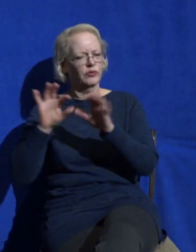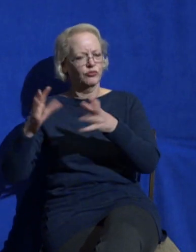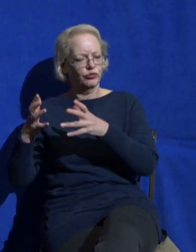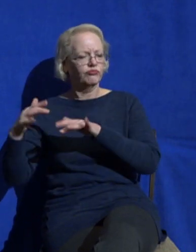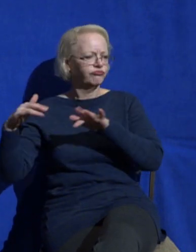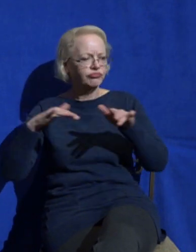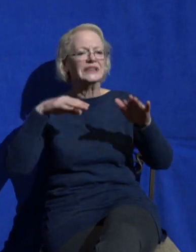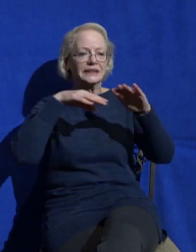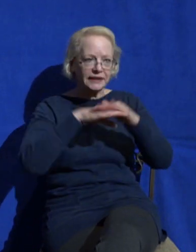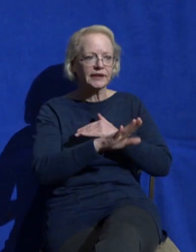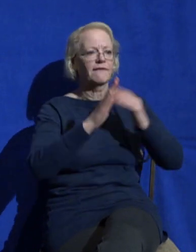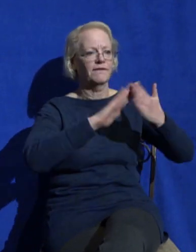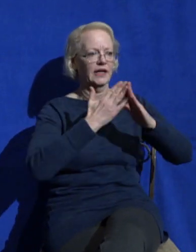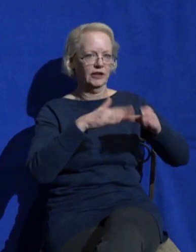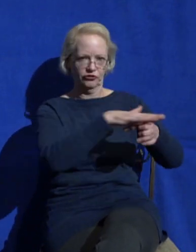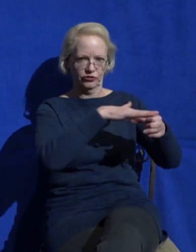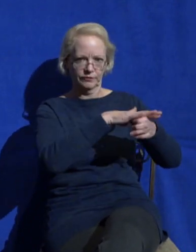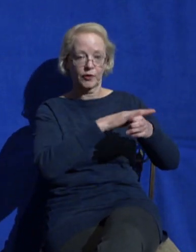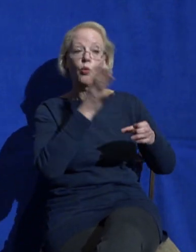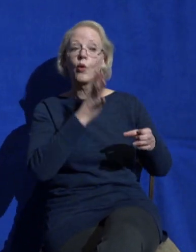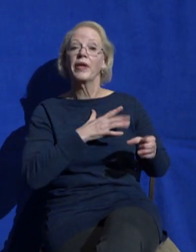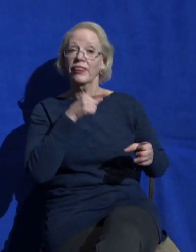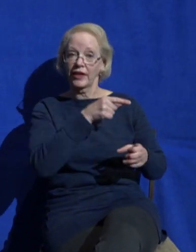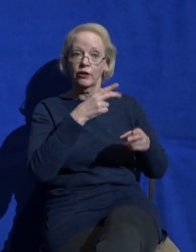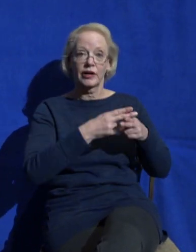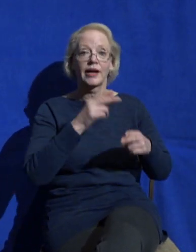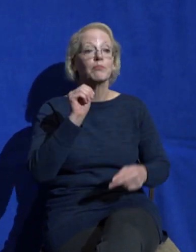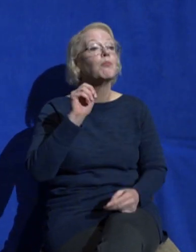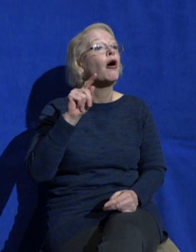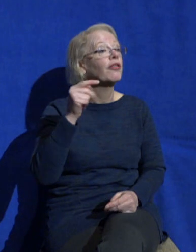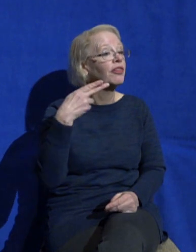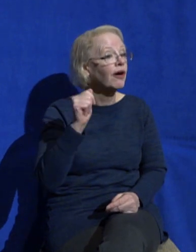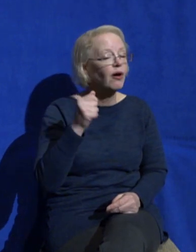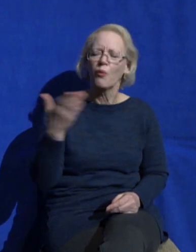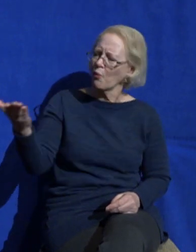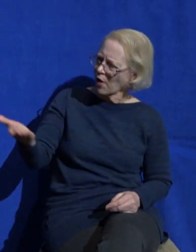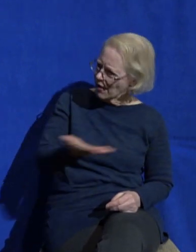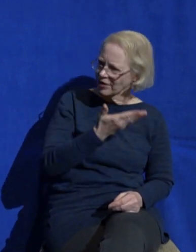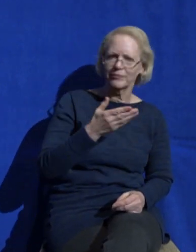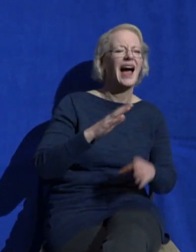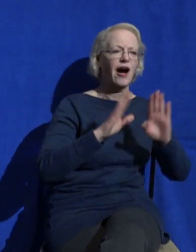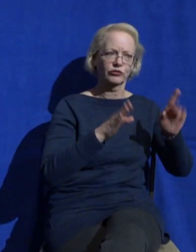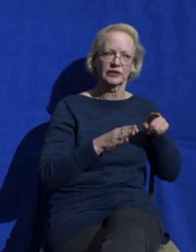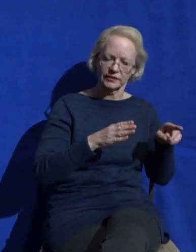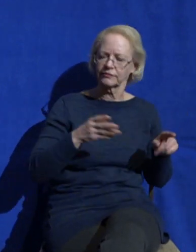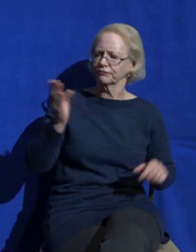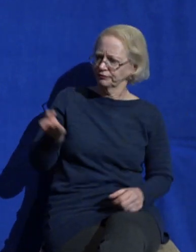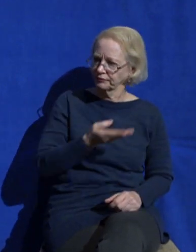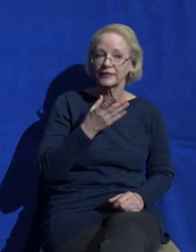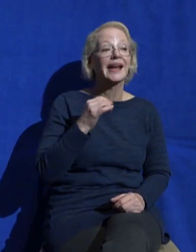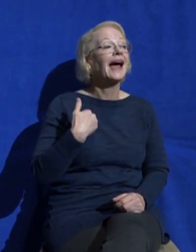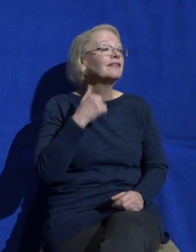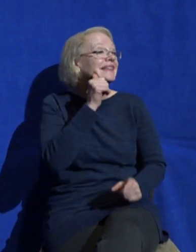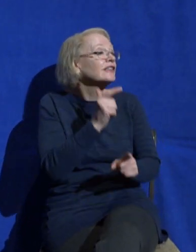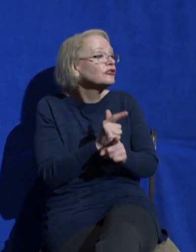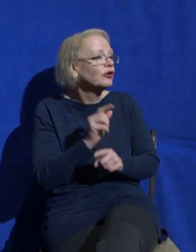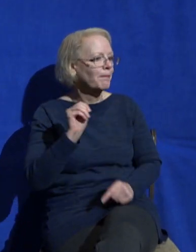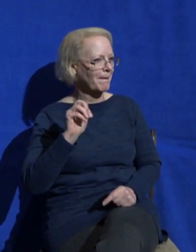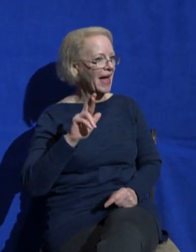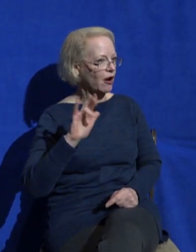a woman named Martha welcomed him into her house. And she had a sister named Mary who sat at the Lord's feet and